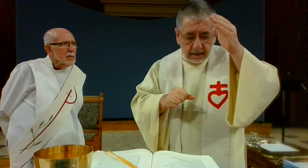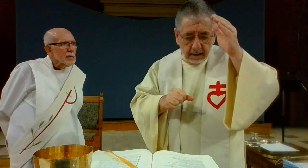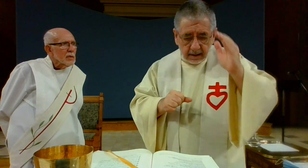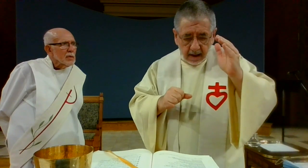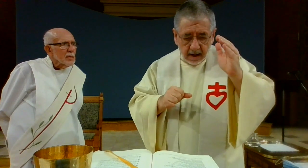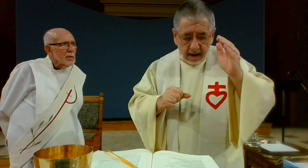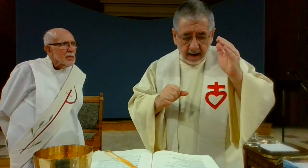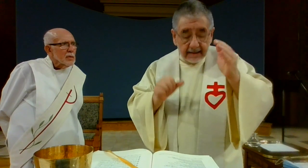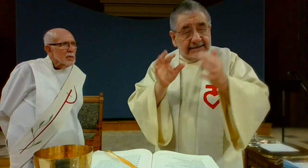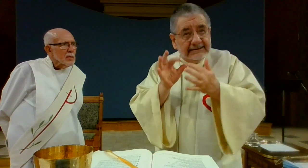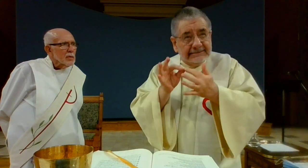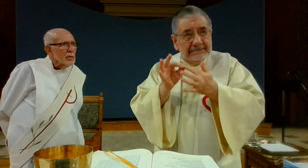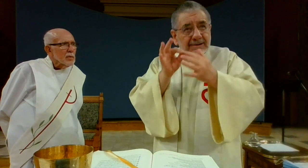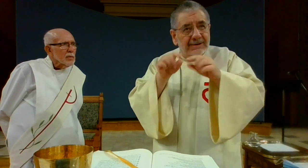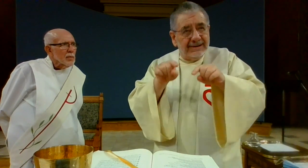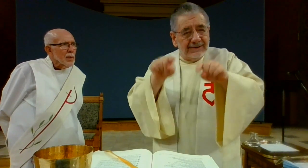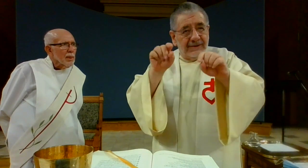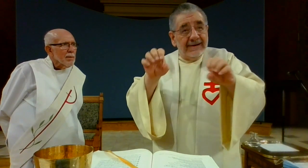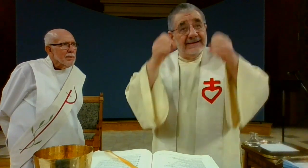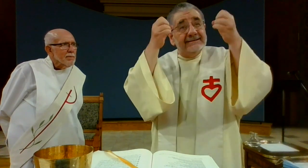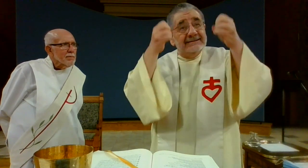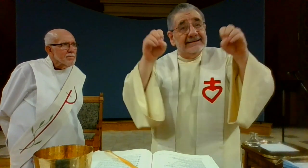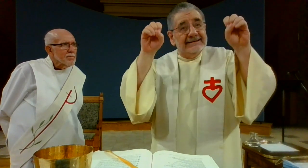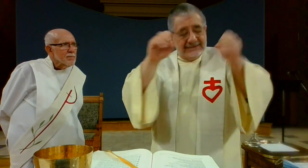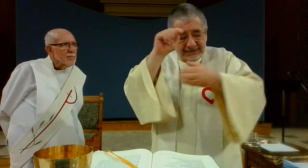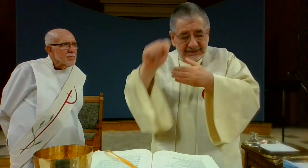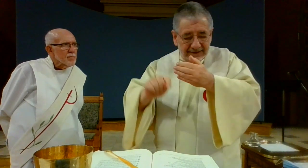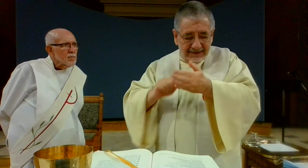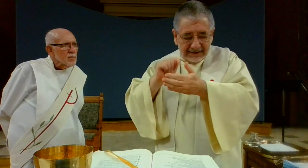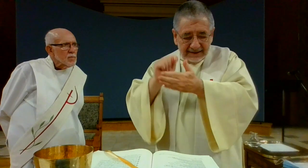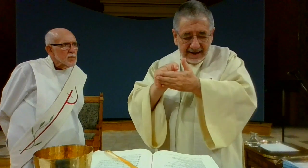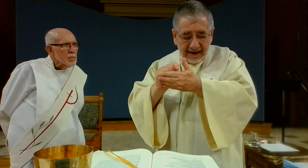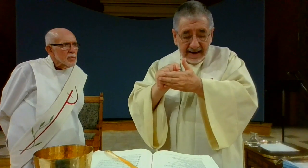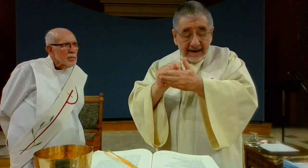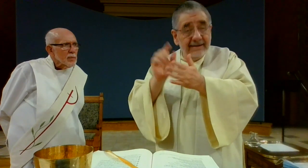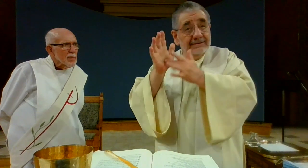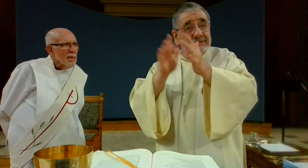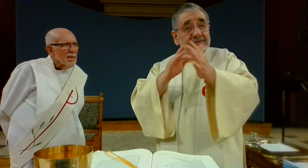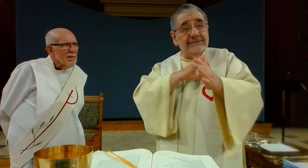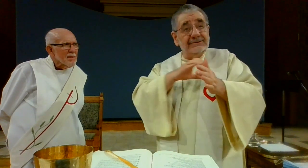eternal god especially during this easter time